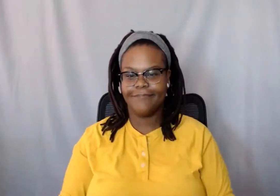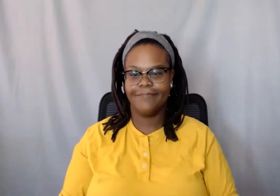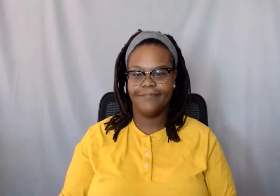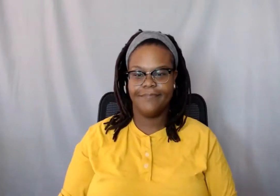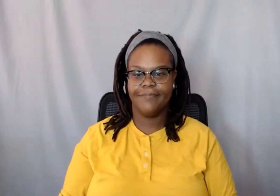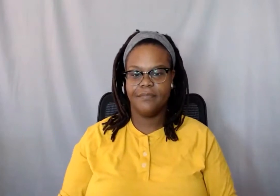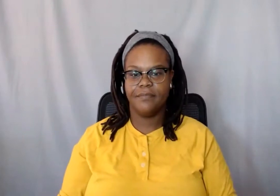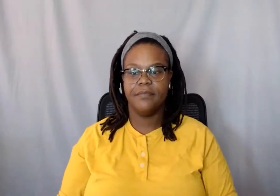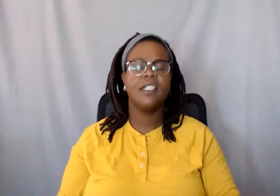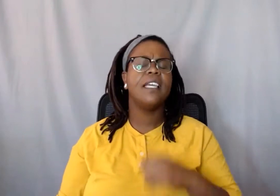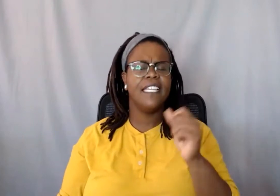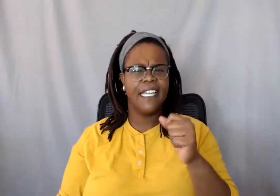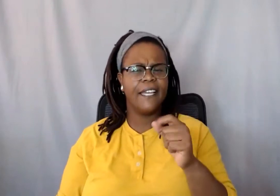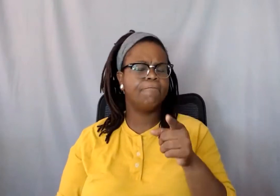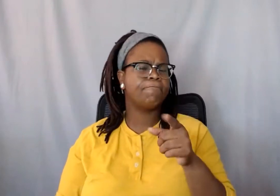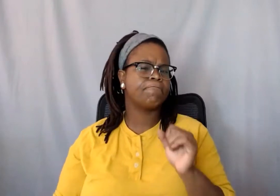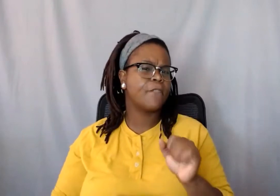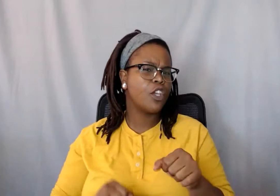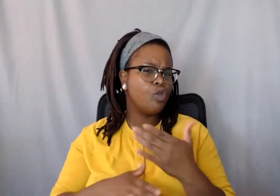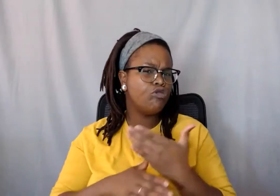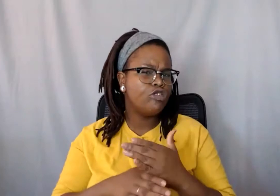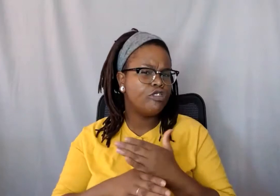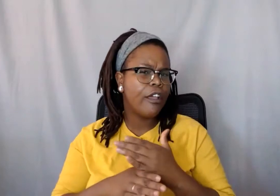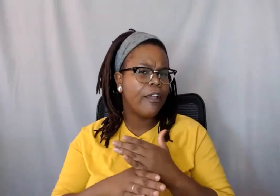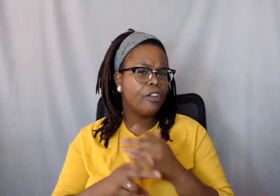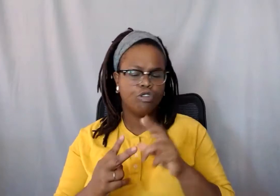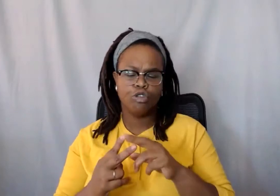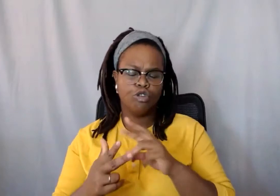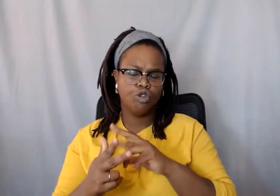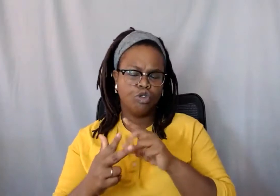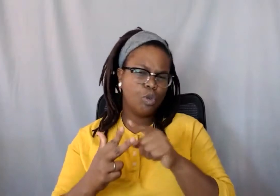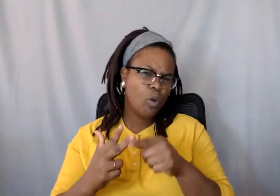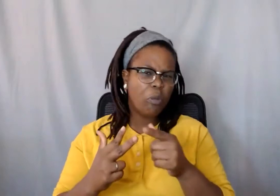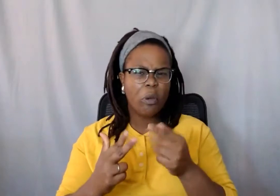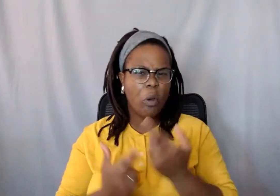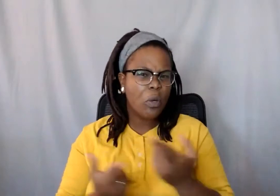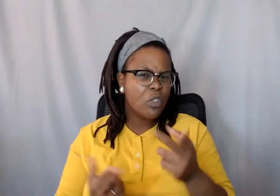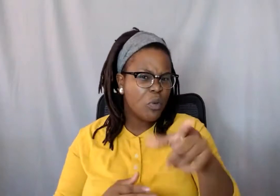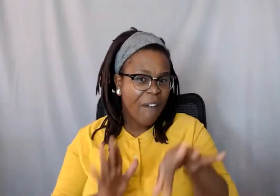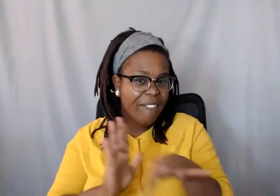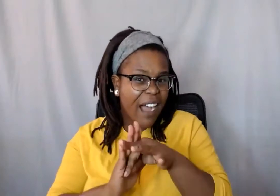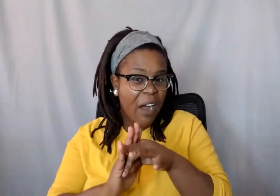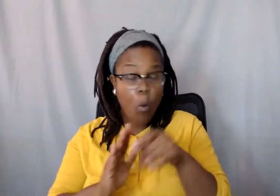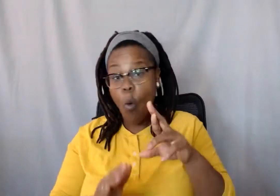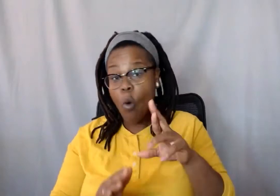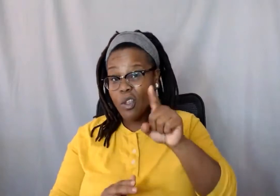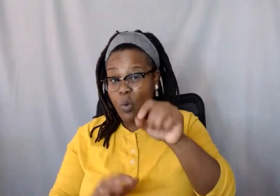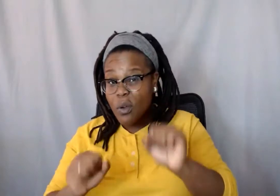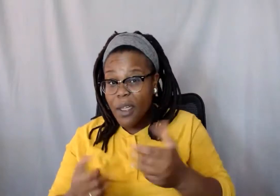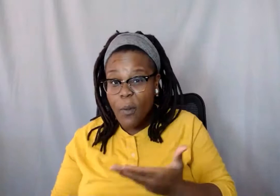Yeah. Can you share two to three resources that you've found or would recommend to others to participate in to